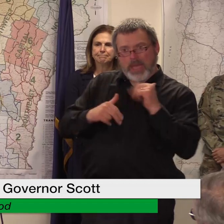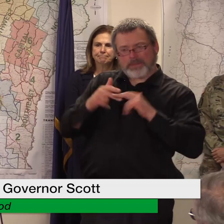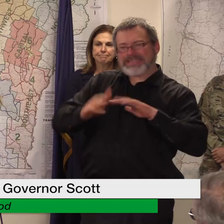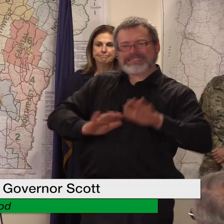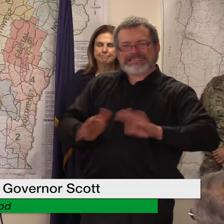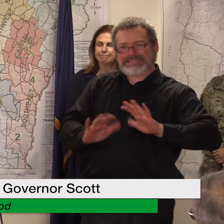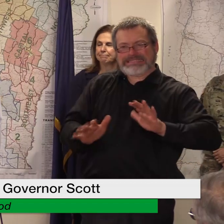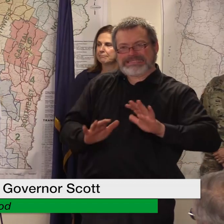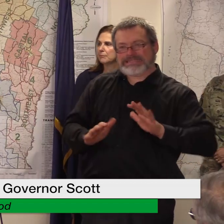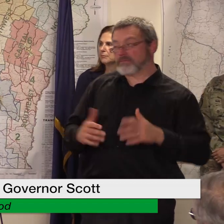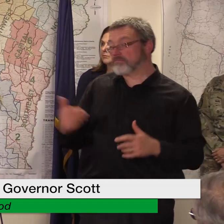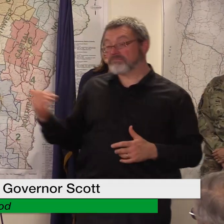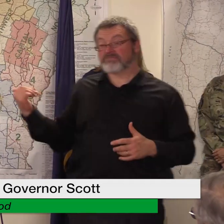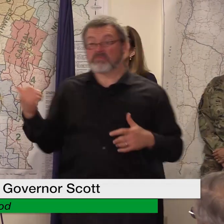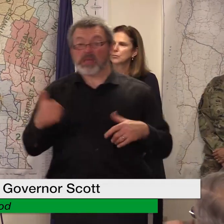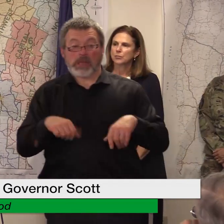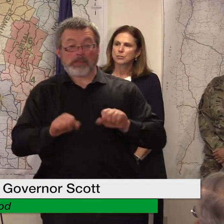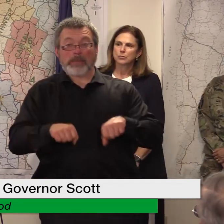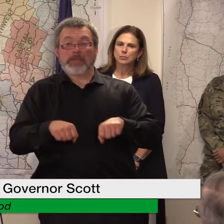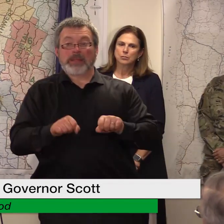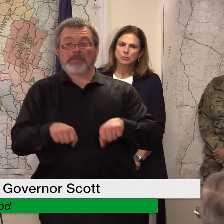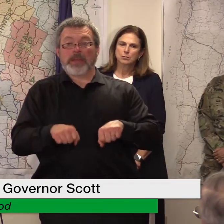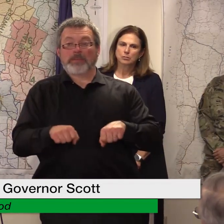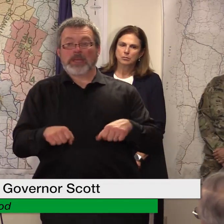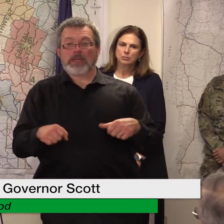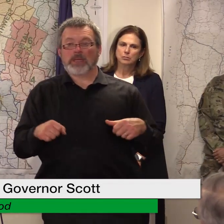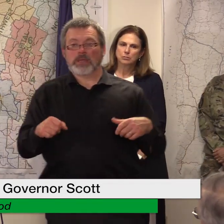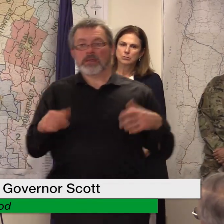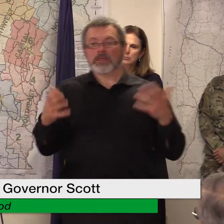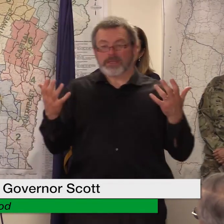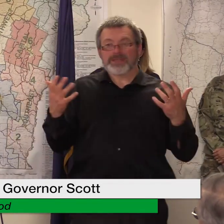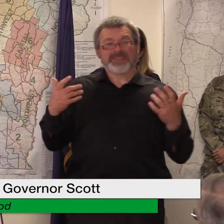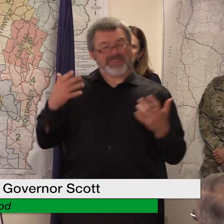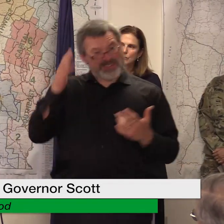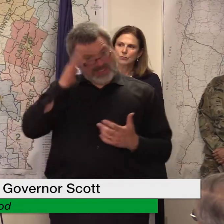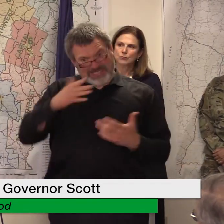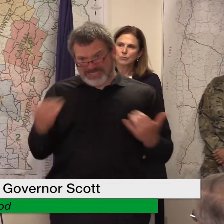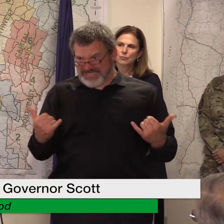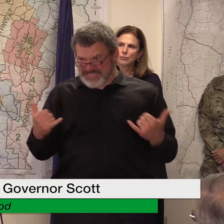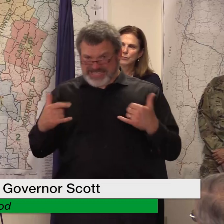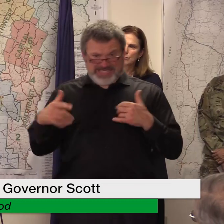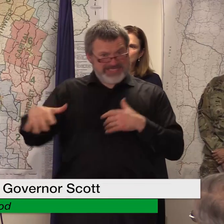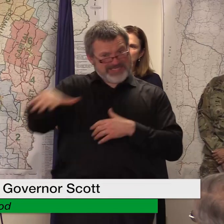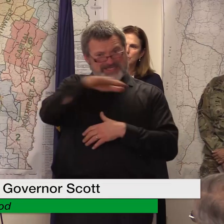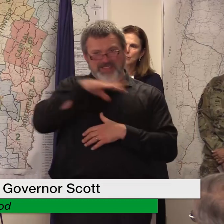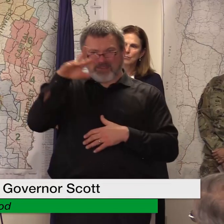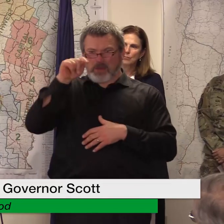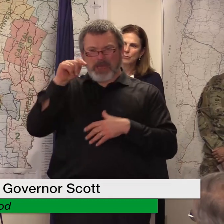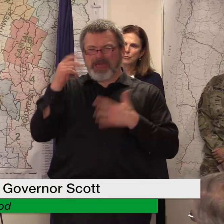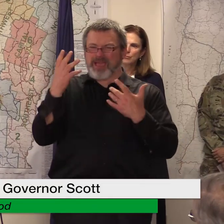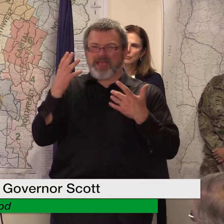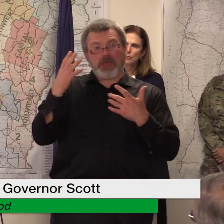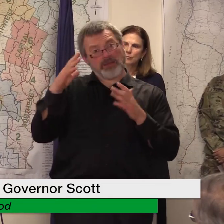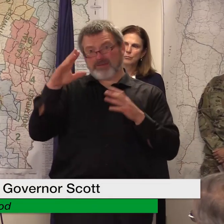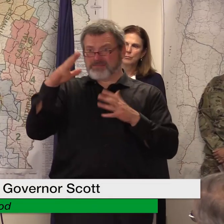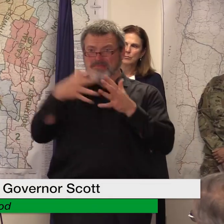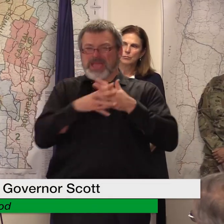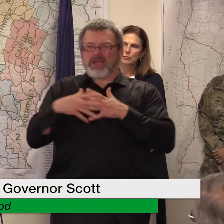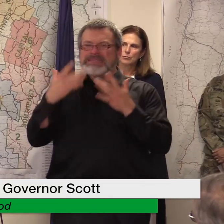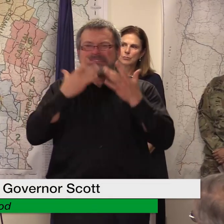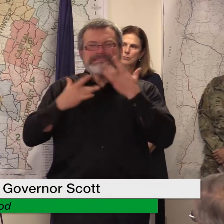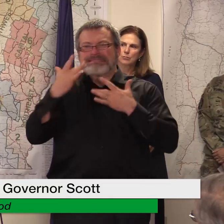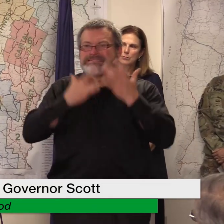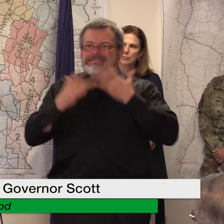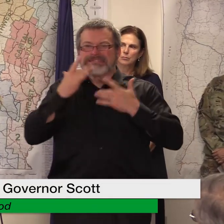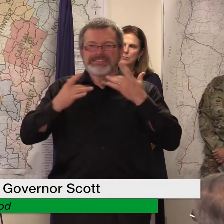yeah you know unfortunately we have a housing crisis on our hands you might have heard about it um so it's it's difficult at this point in time